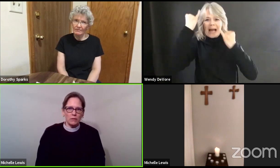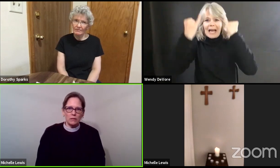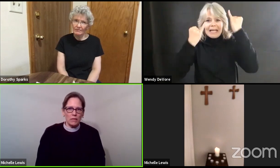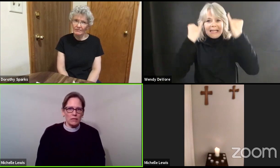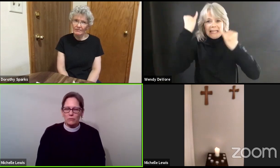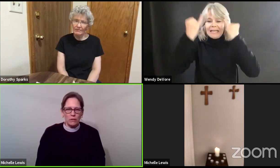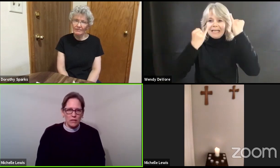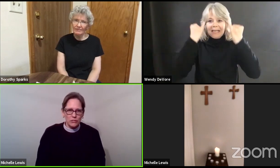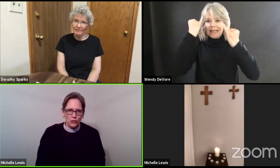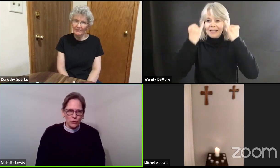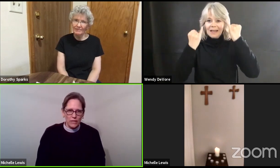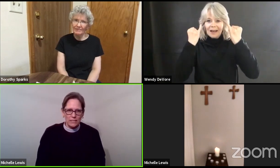going to make the wrong choice